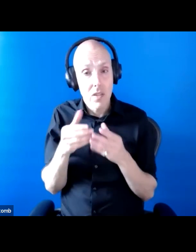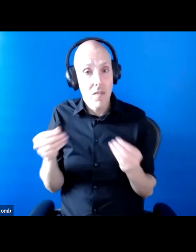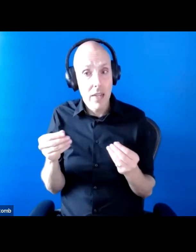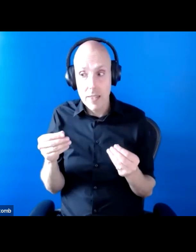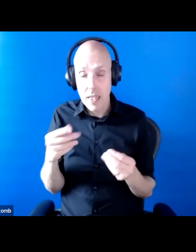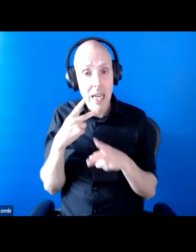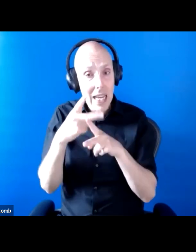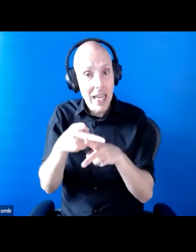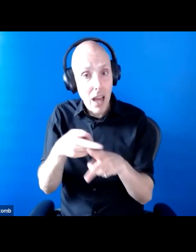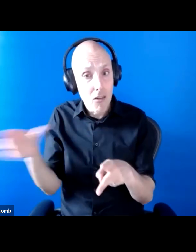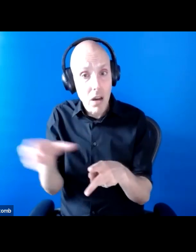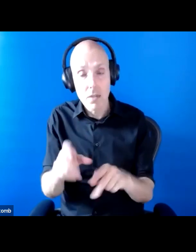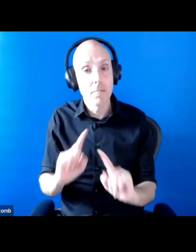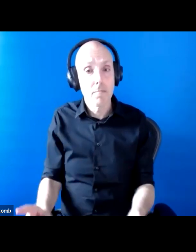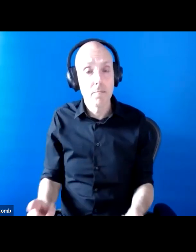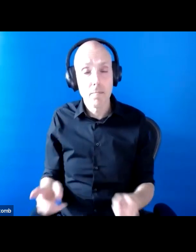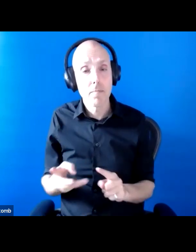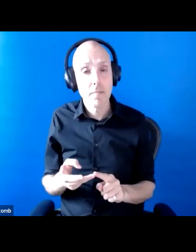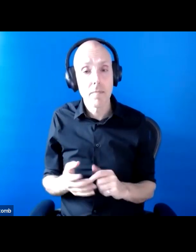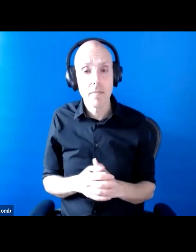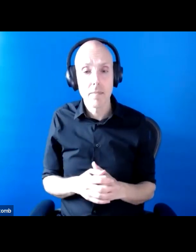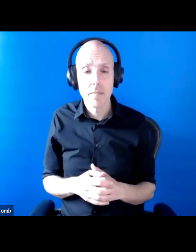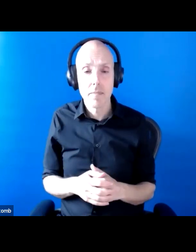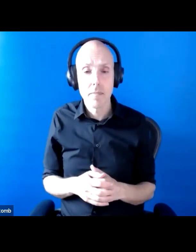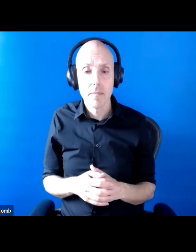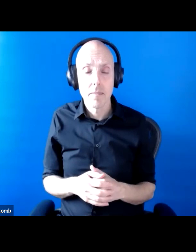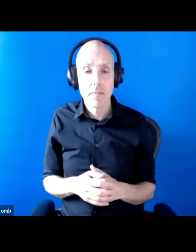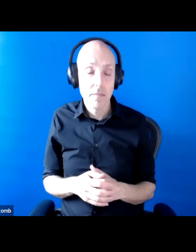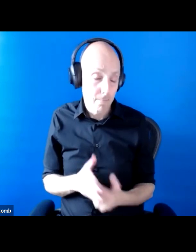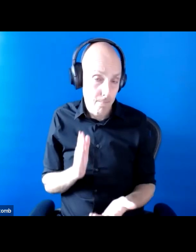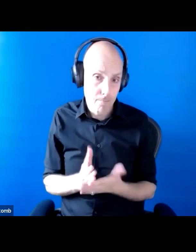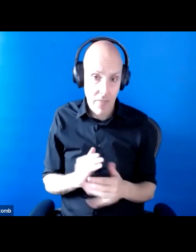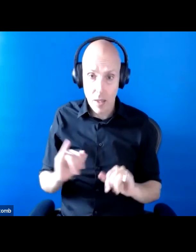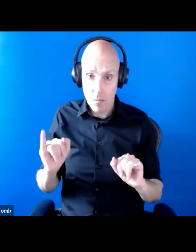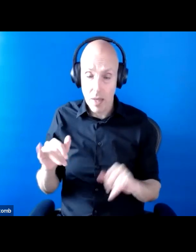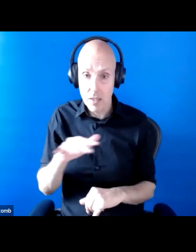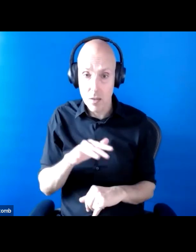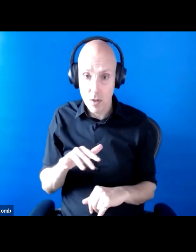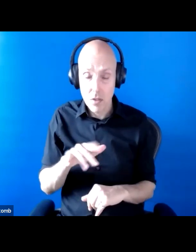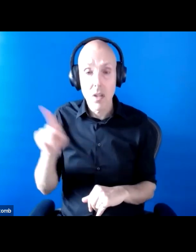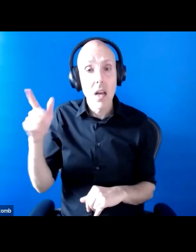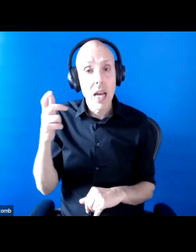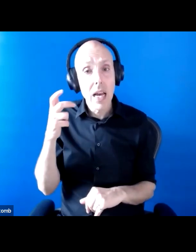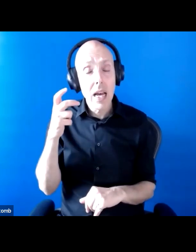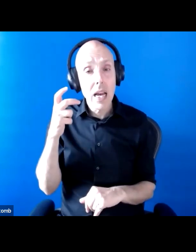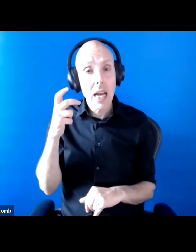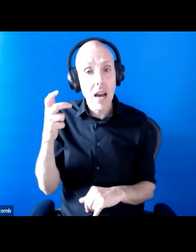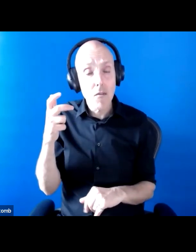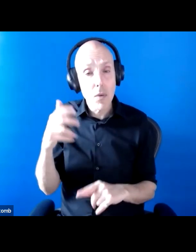It's it's it's a very, very bad situation, which the government's social care white paper